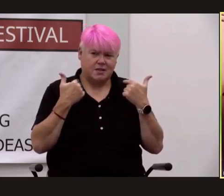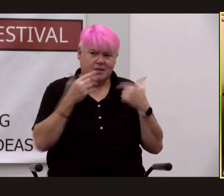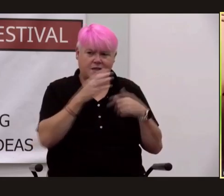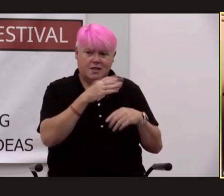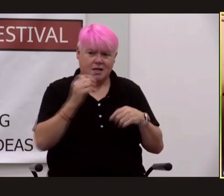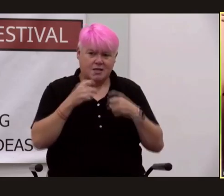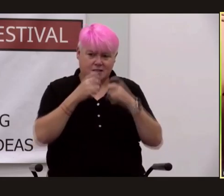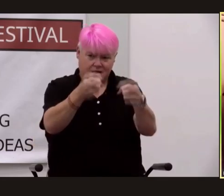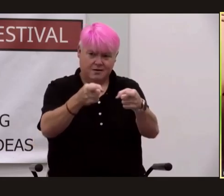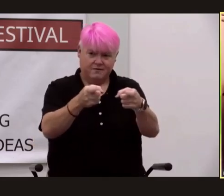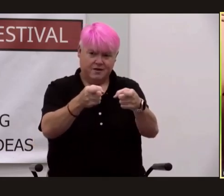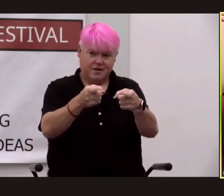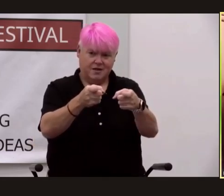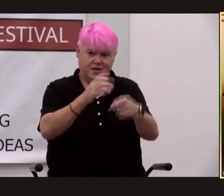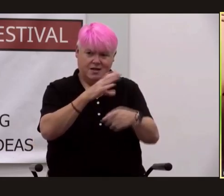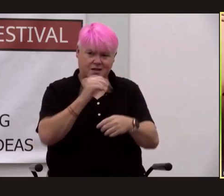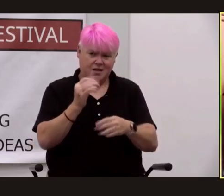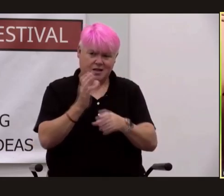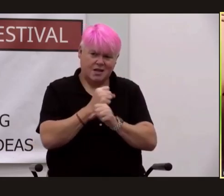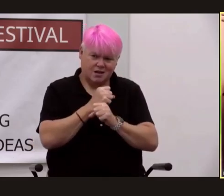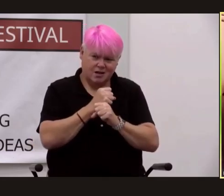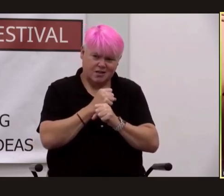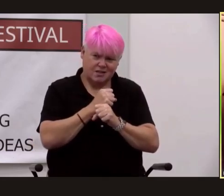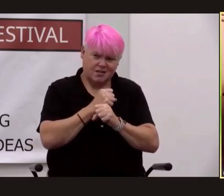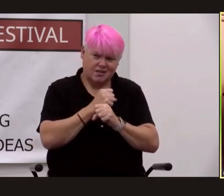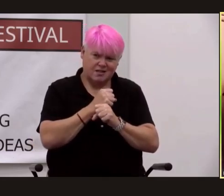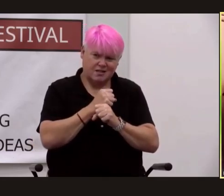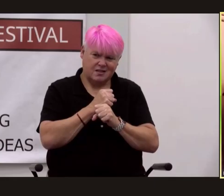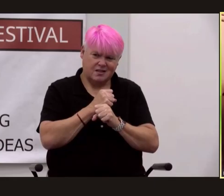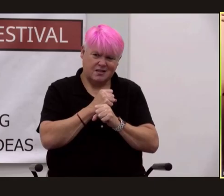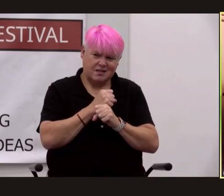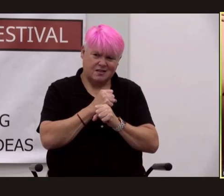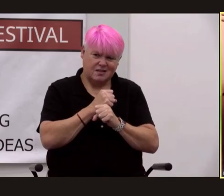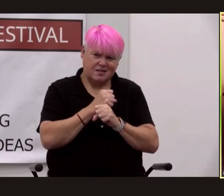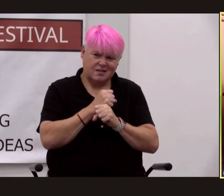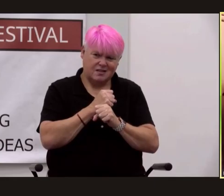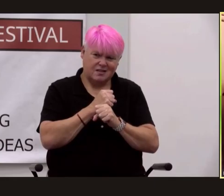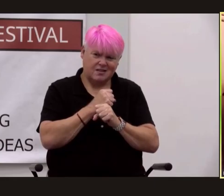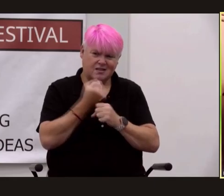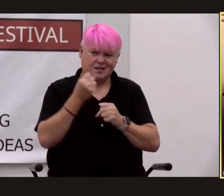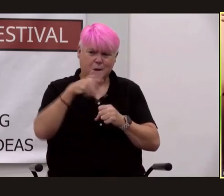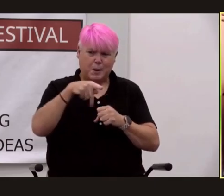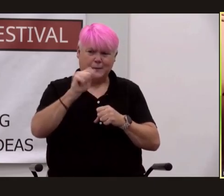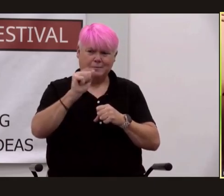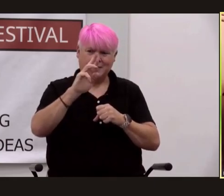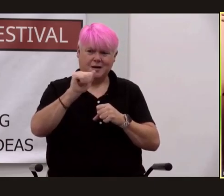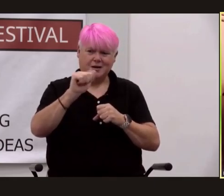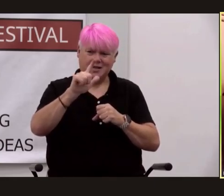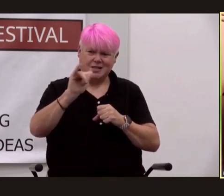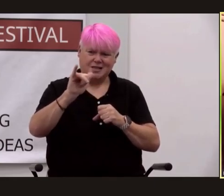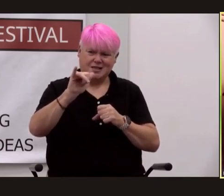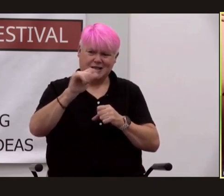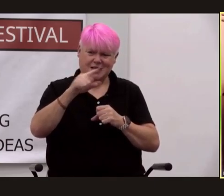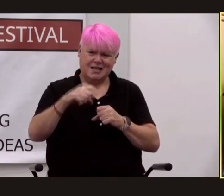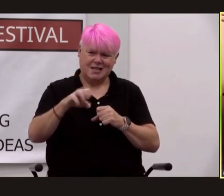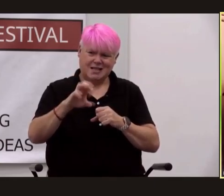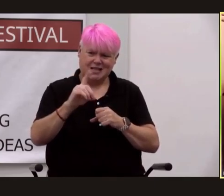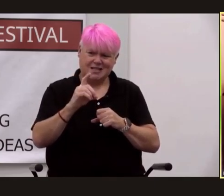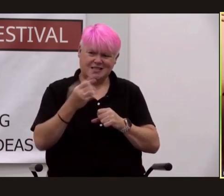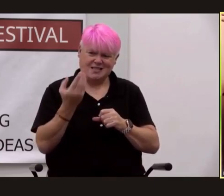and i got paralyzed somehow i think i would have been a liability